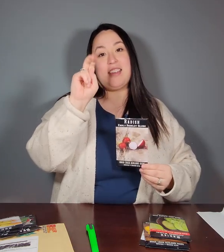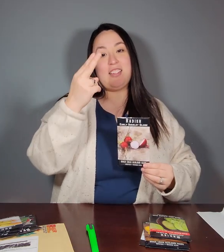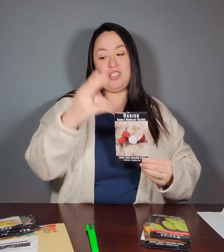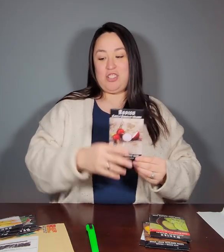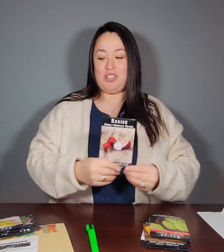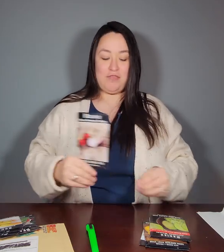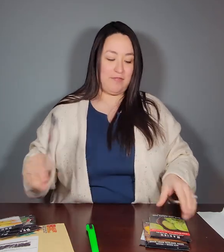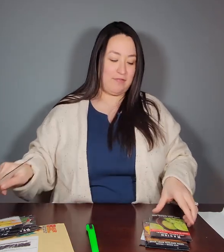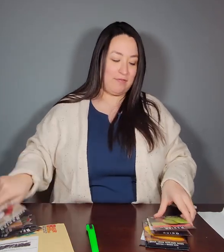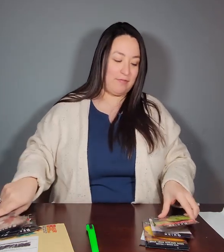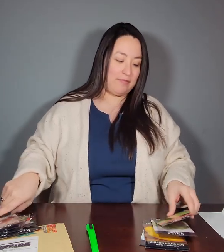Radish.